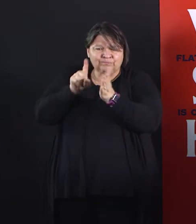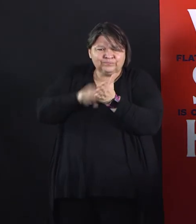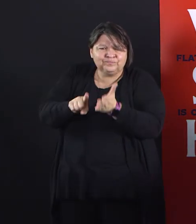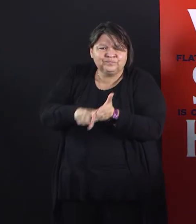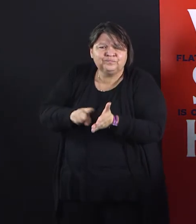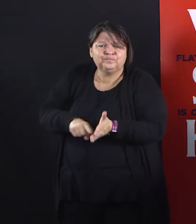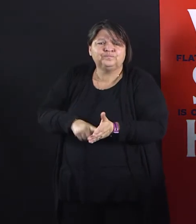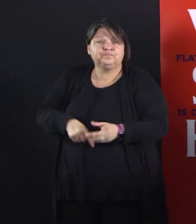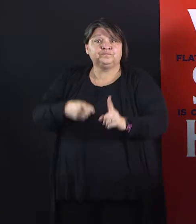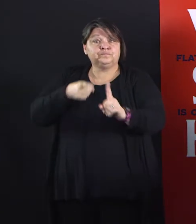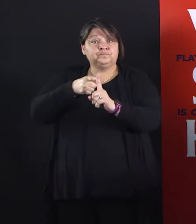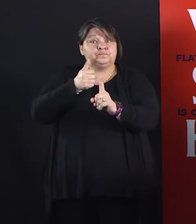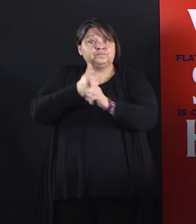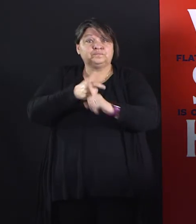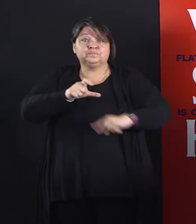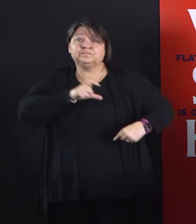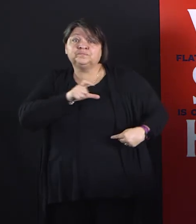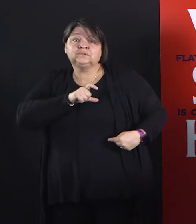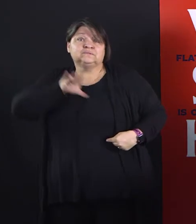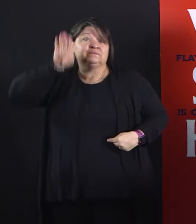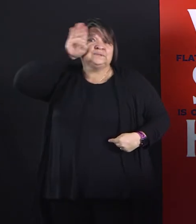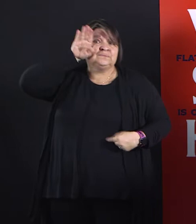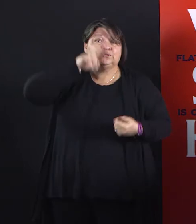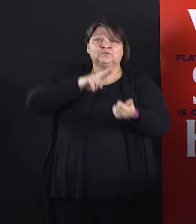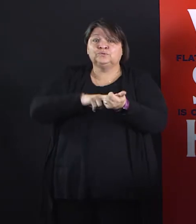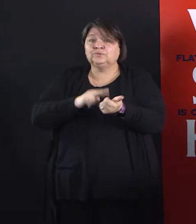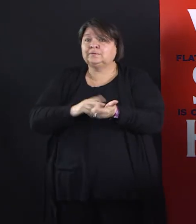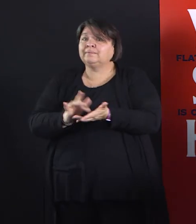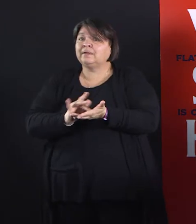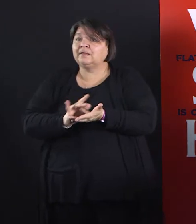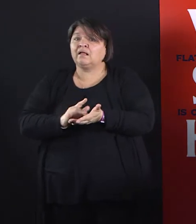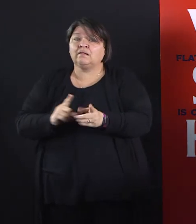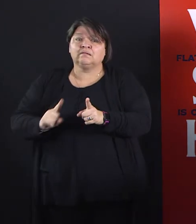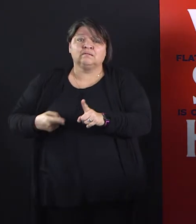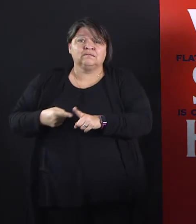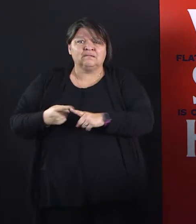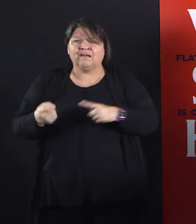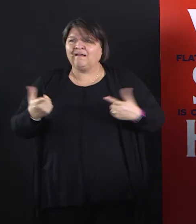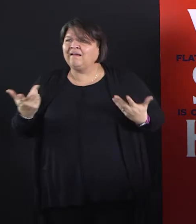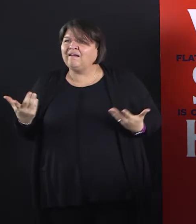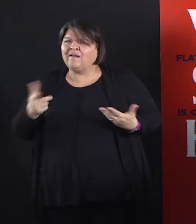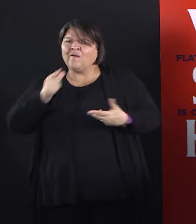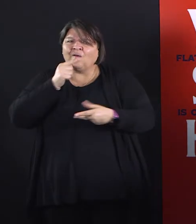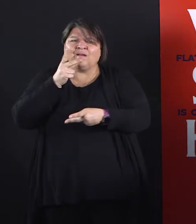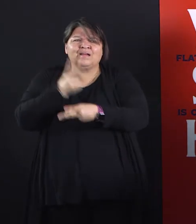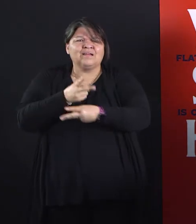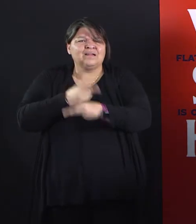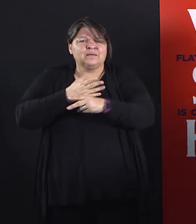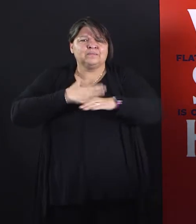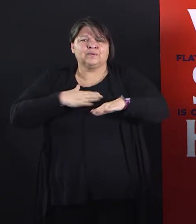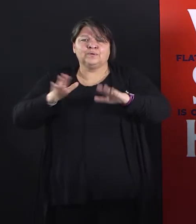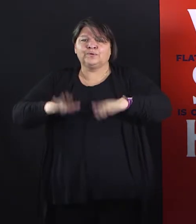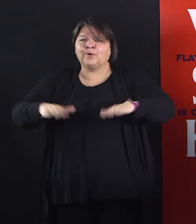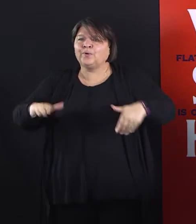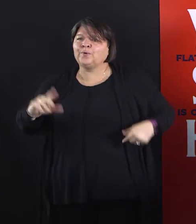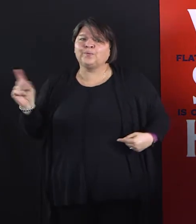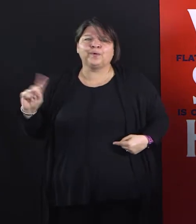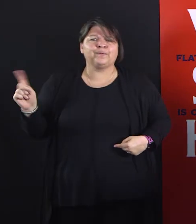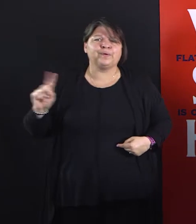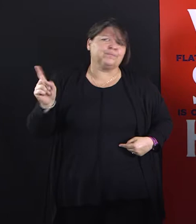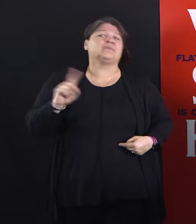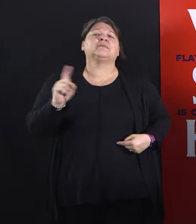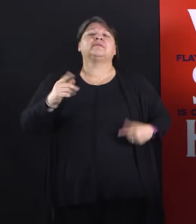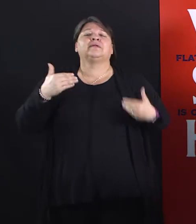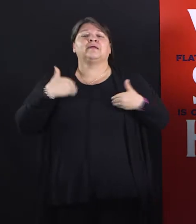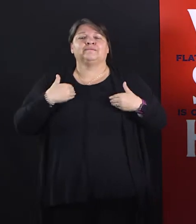an essential hospital medical worker, then go to FIND and see if you can't locate a spot. A lot of time has